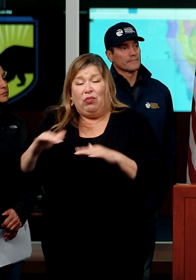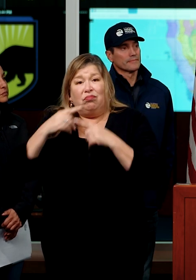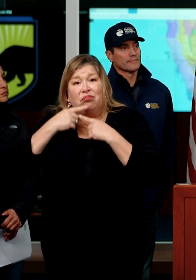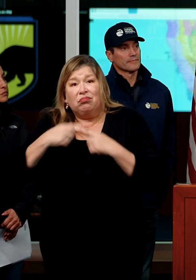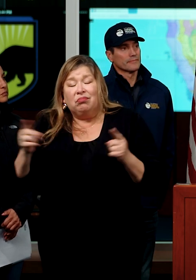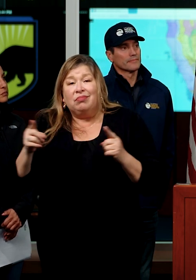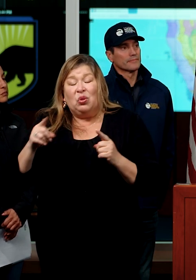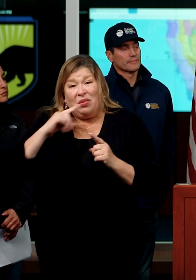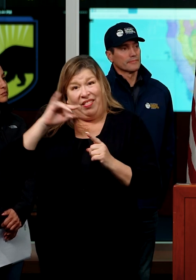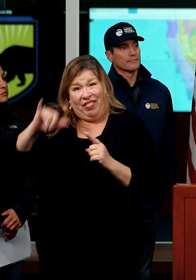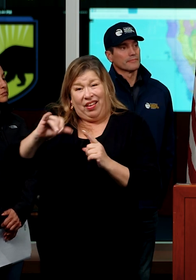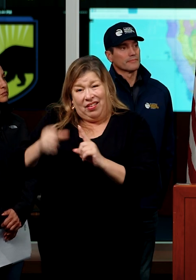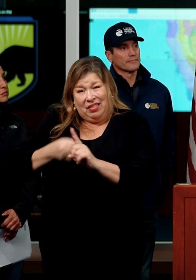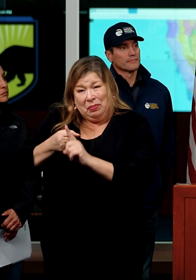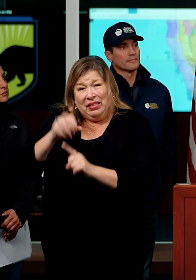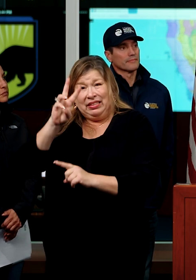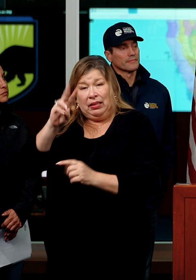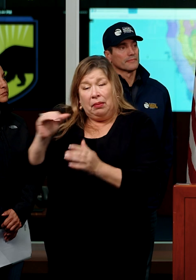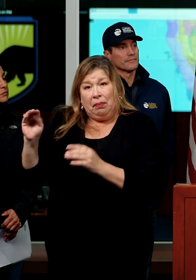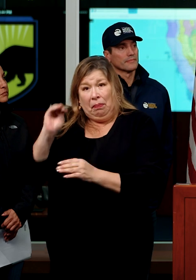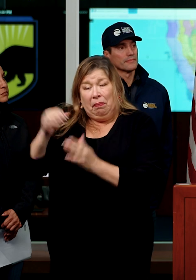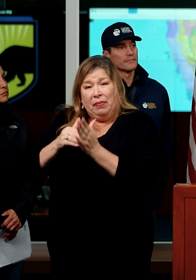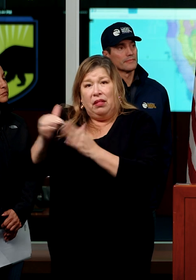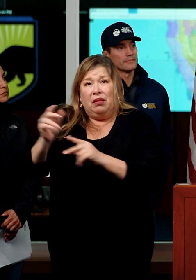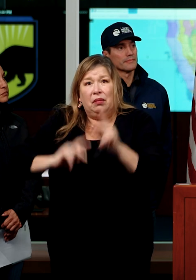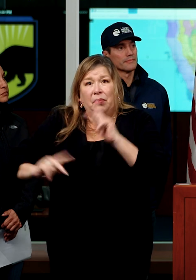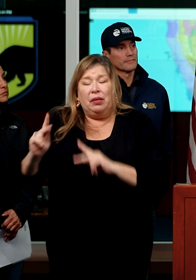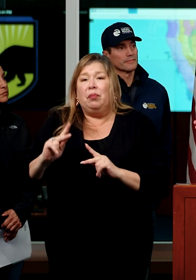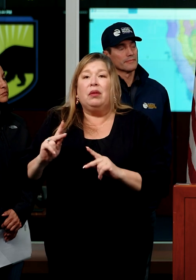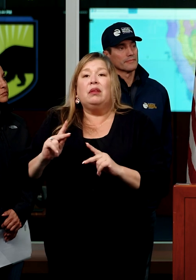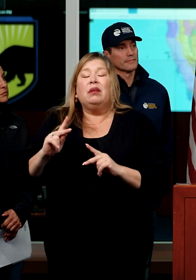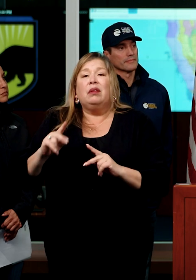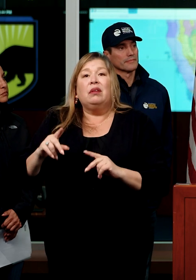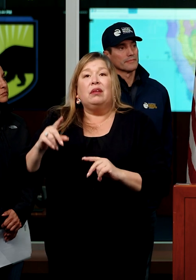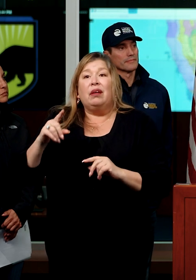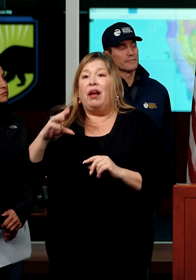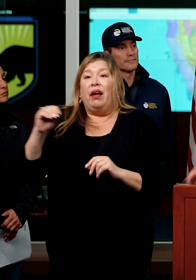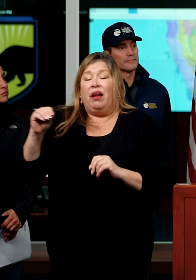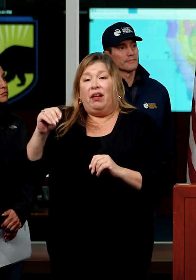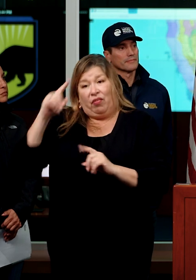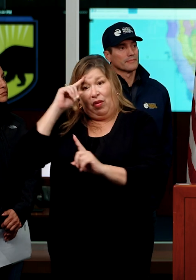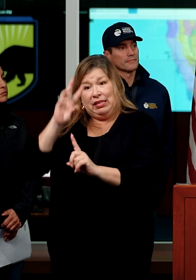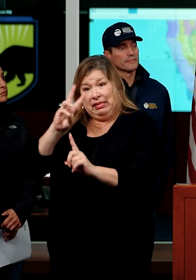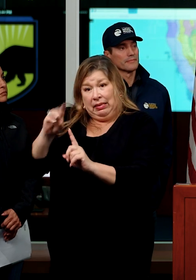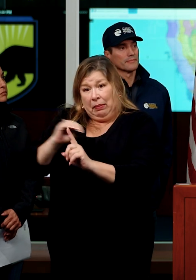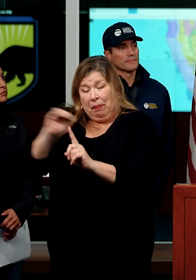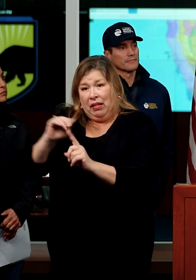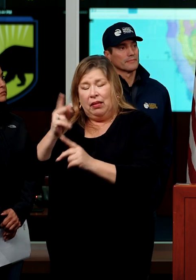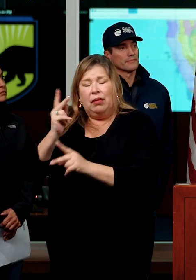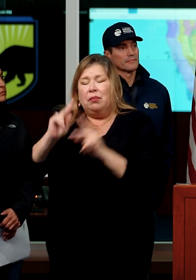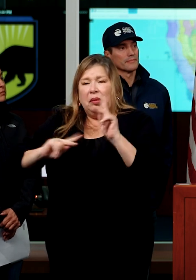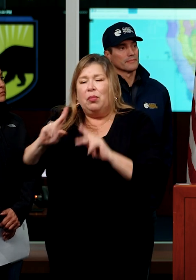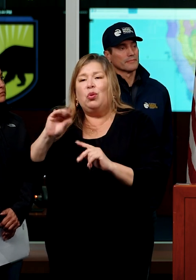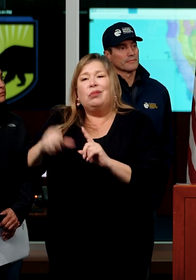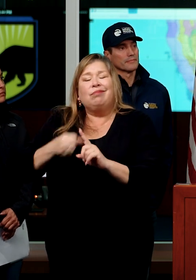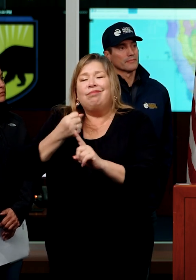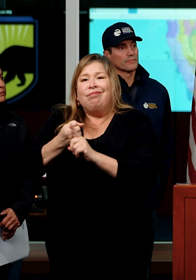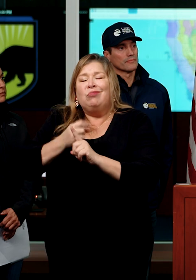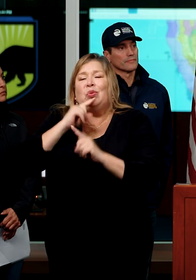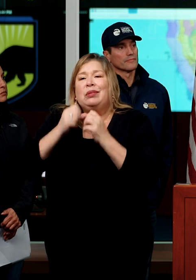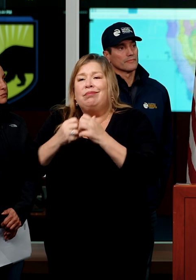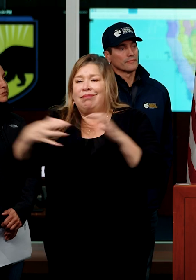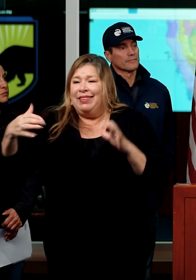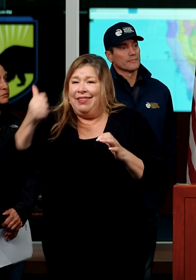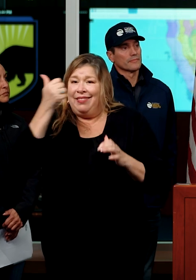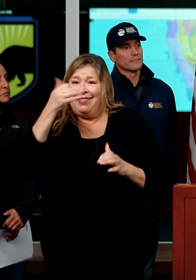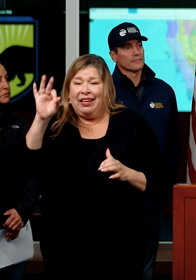impacted about six million people and extended it to 19 million people because of the severity of drought. That